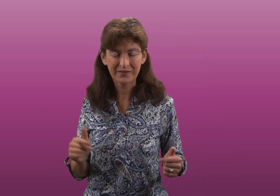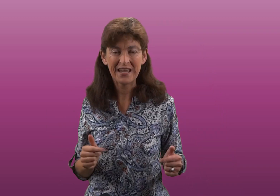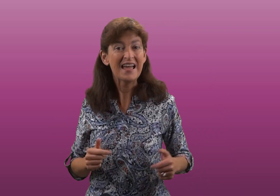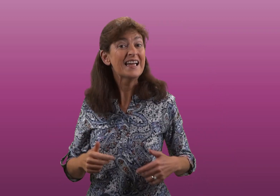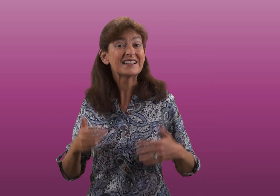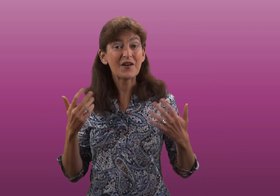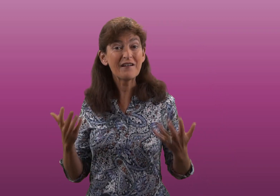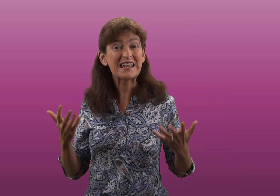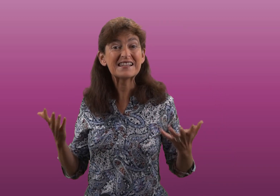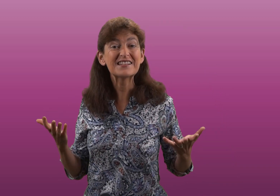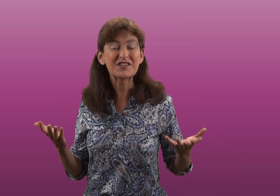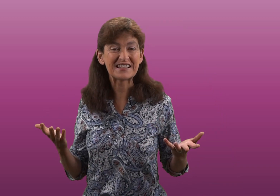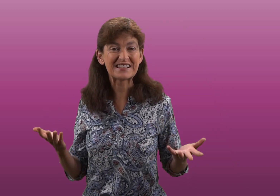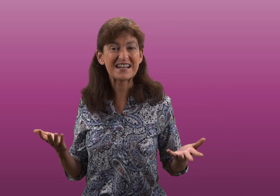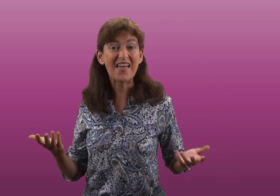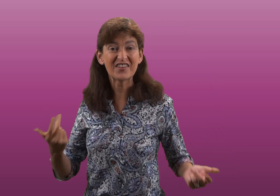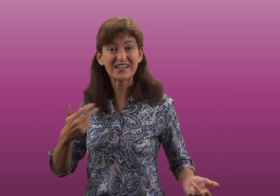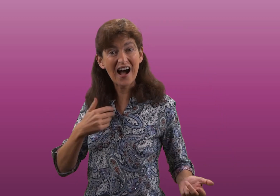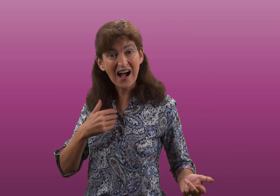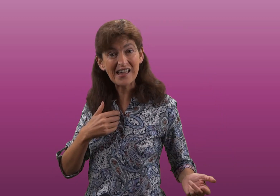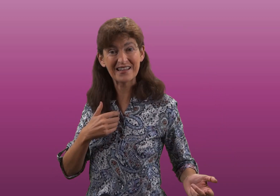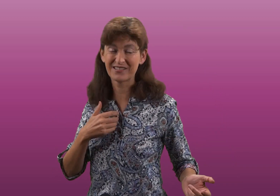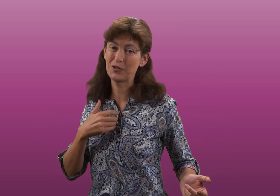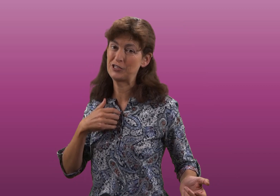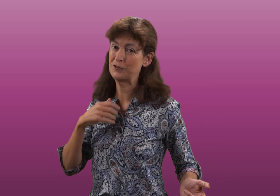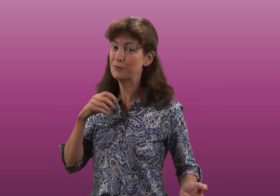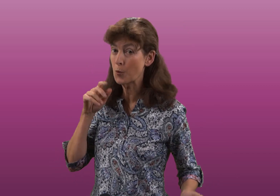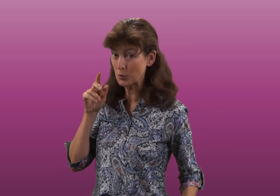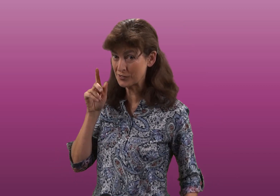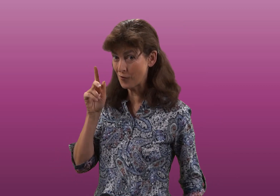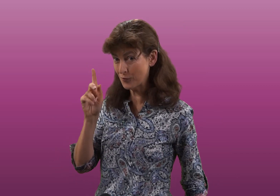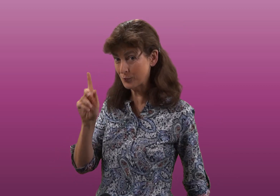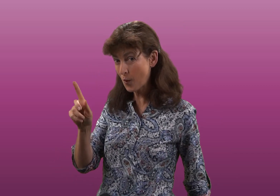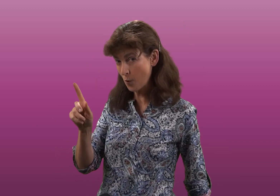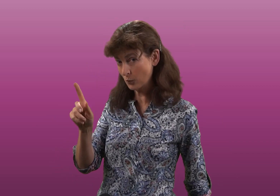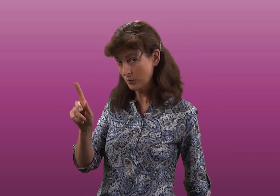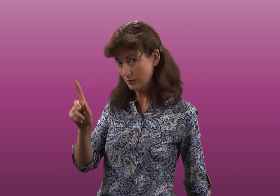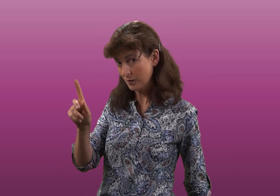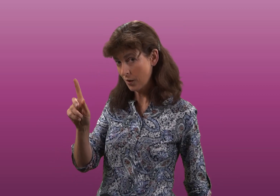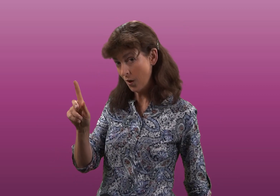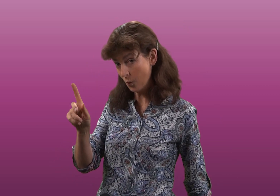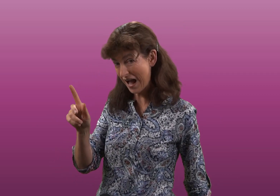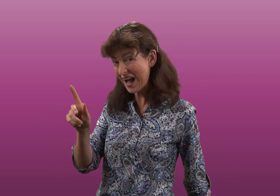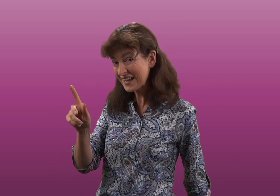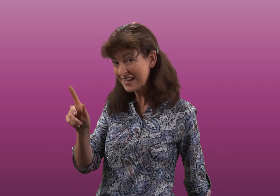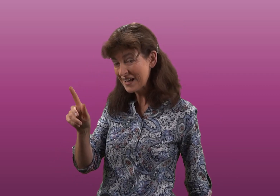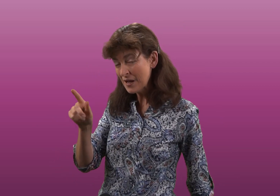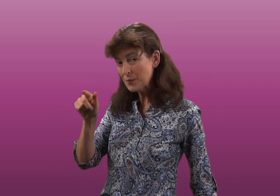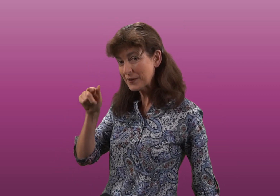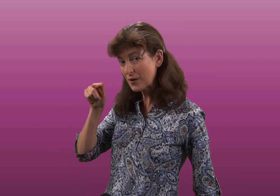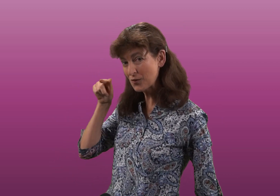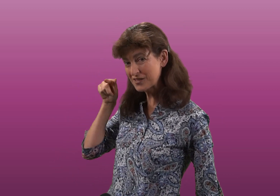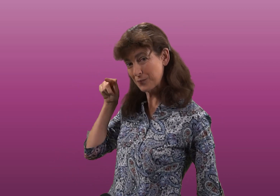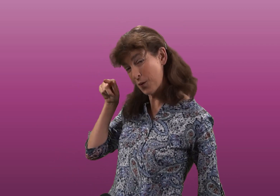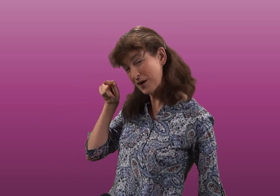it's very easy to understand that I exerted a force on the ball. Why? Because the ball